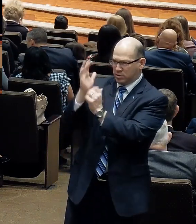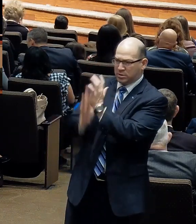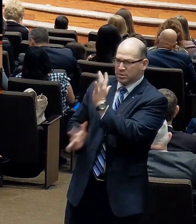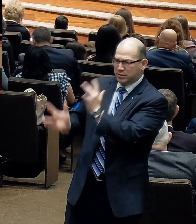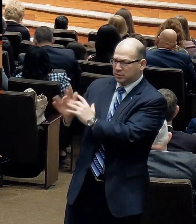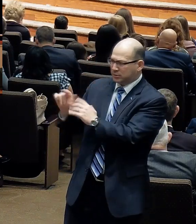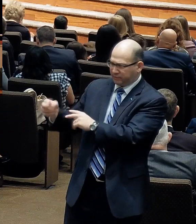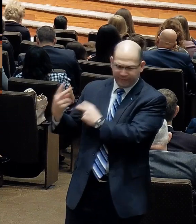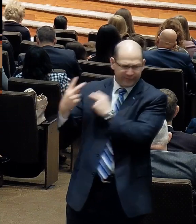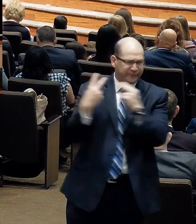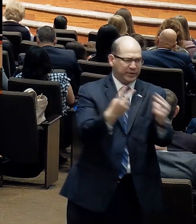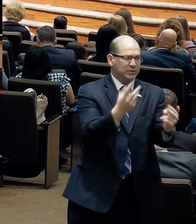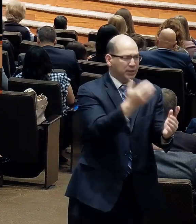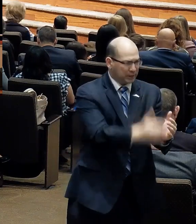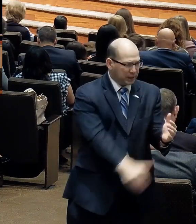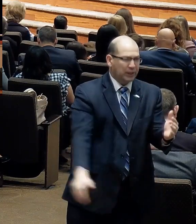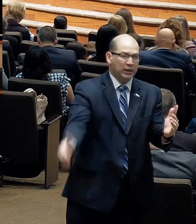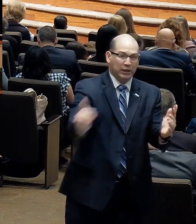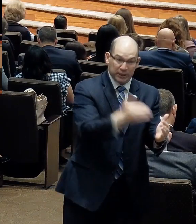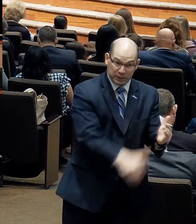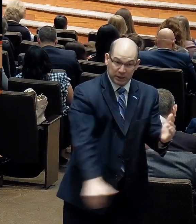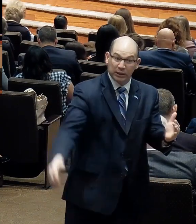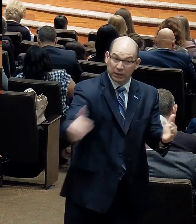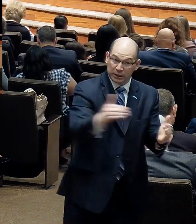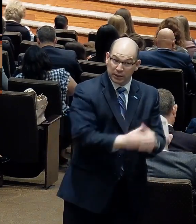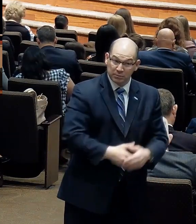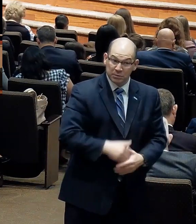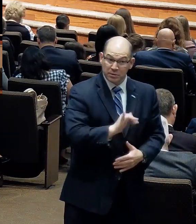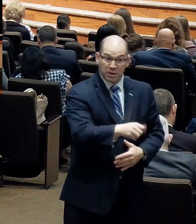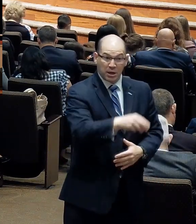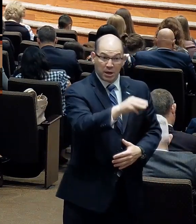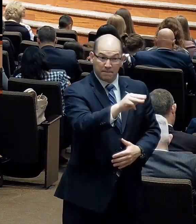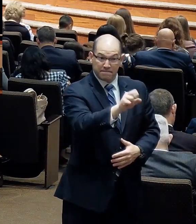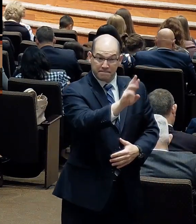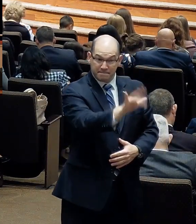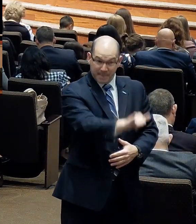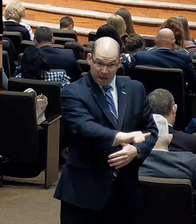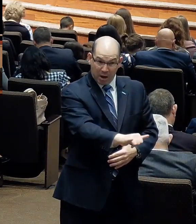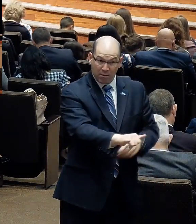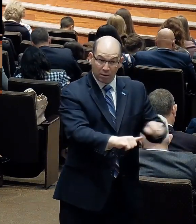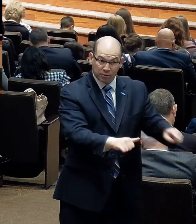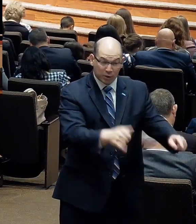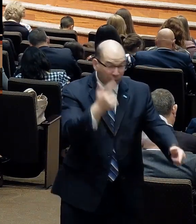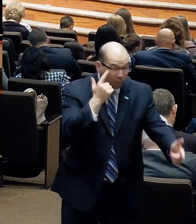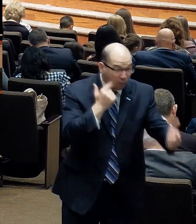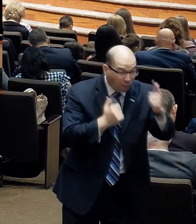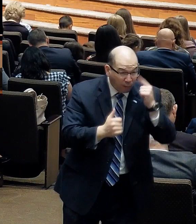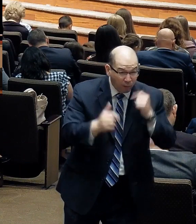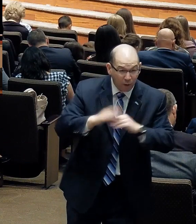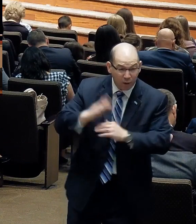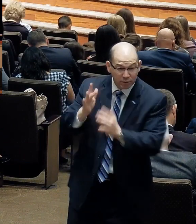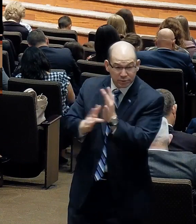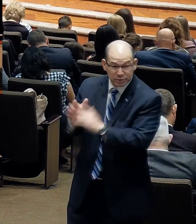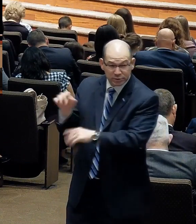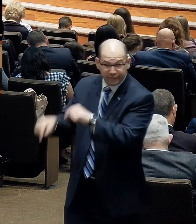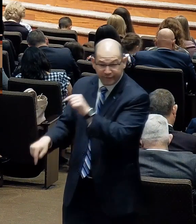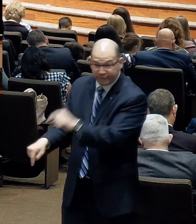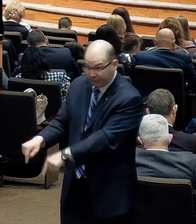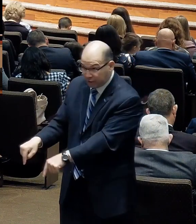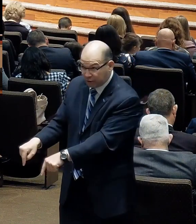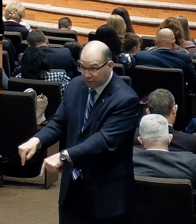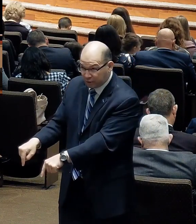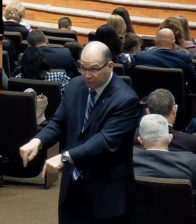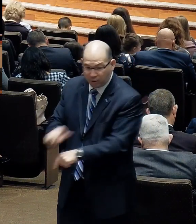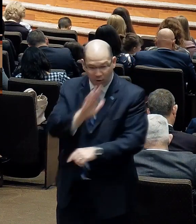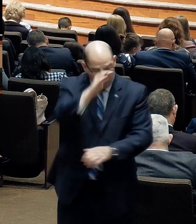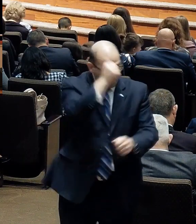there in Bethany. And it says in verse two, was that Mary which anointed the Lord with ointment and wiped his feet with her hair, whose brother Lazarus was